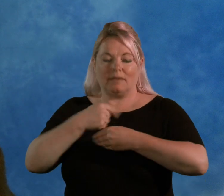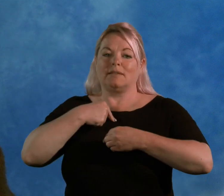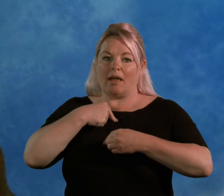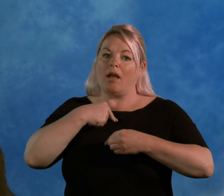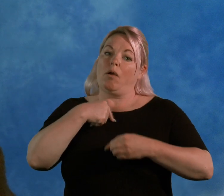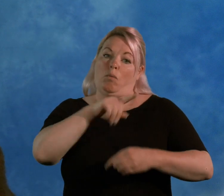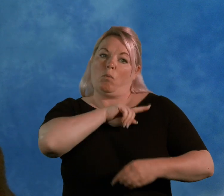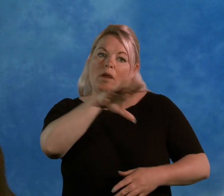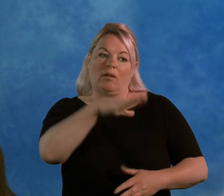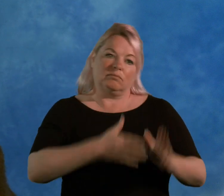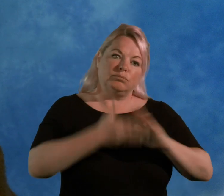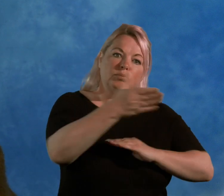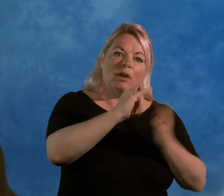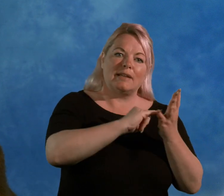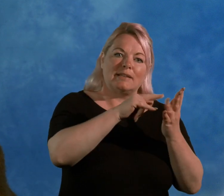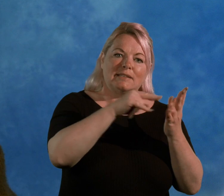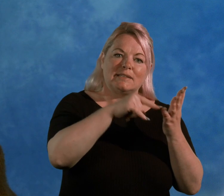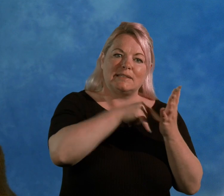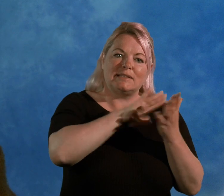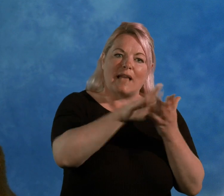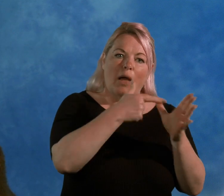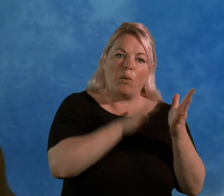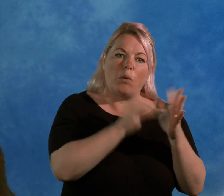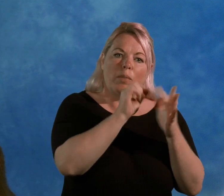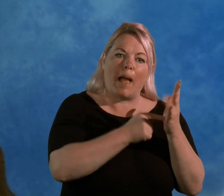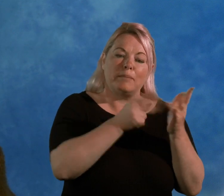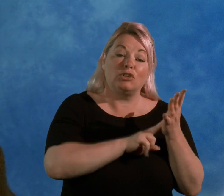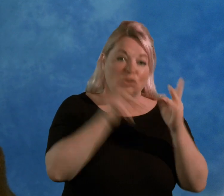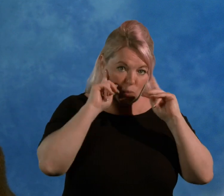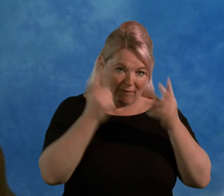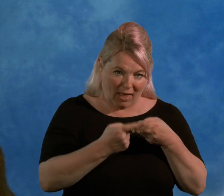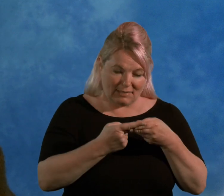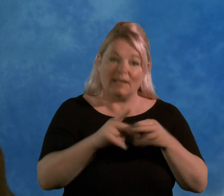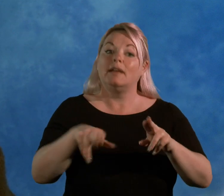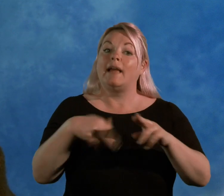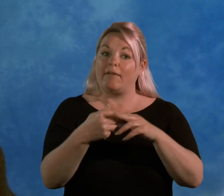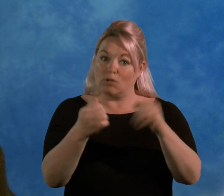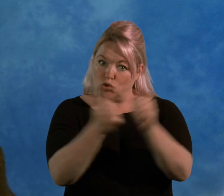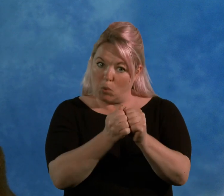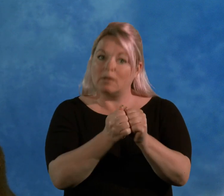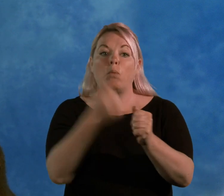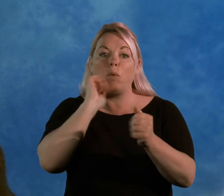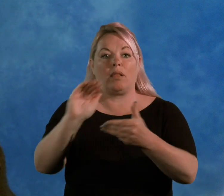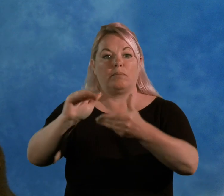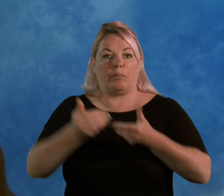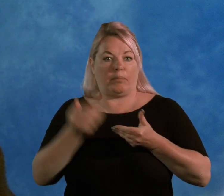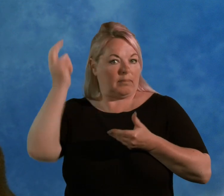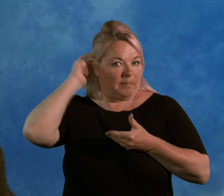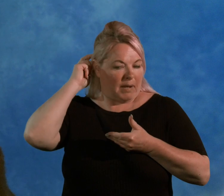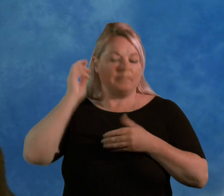Southampton University and if you're suitable, yes, you'll get one. From there, I waited